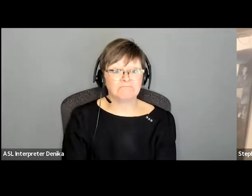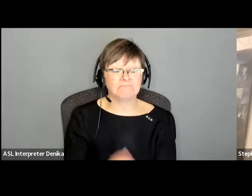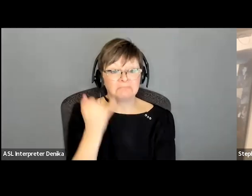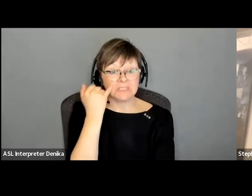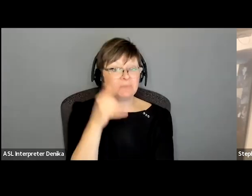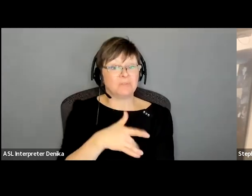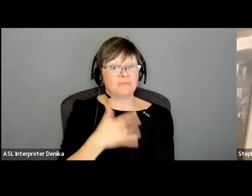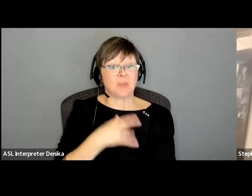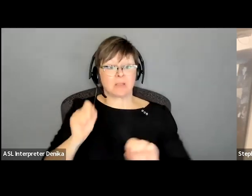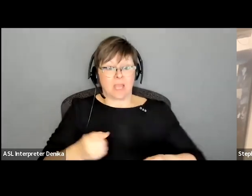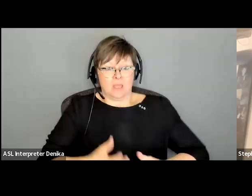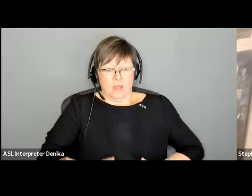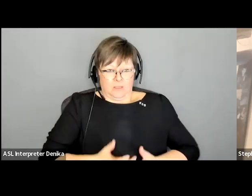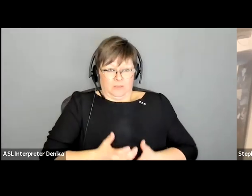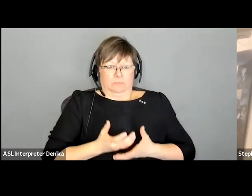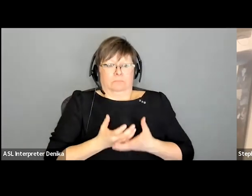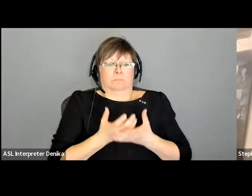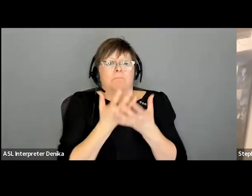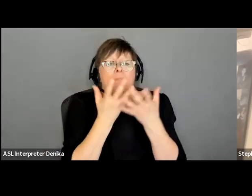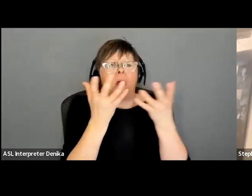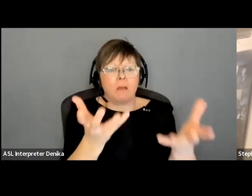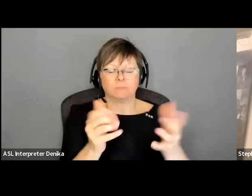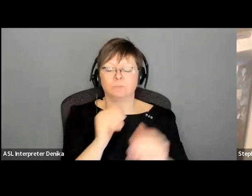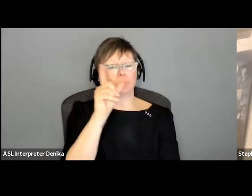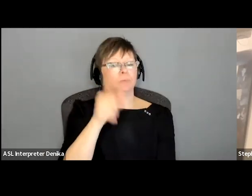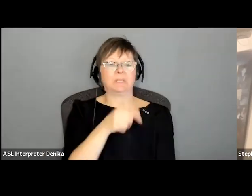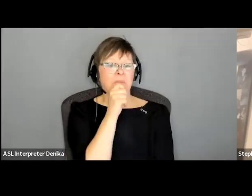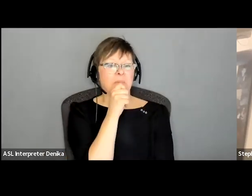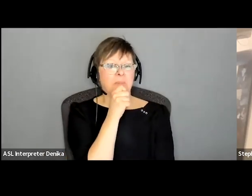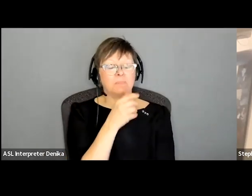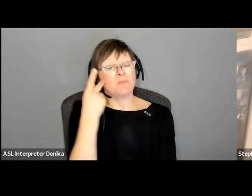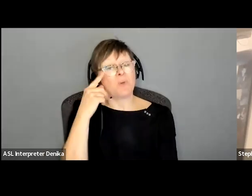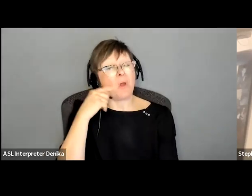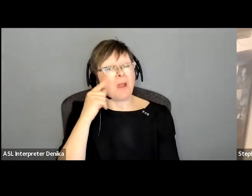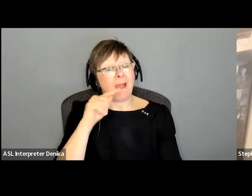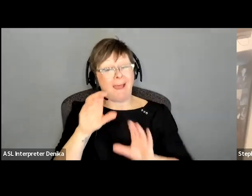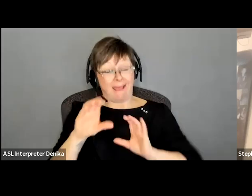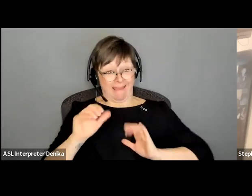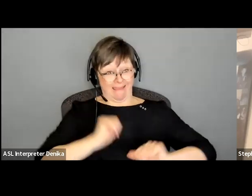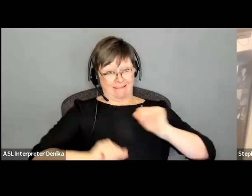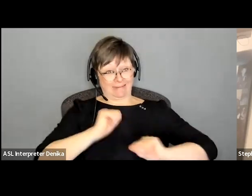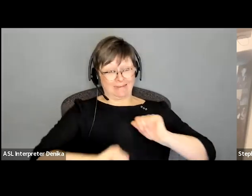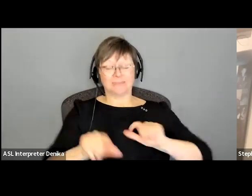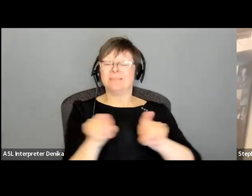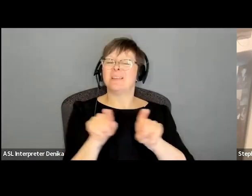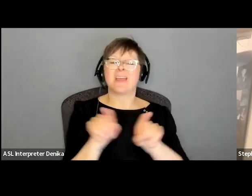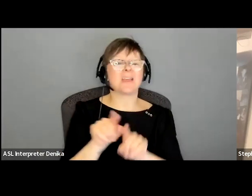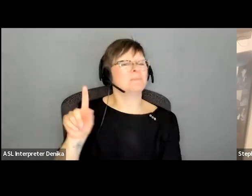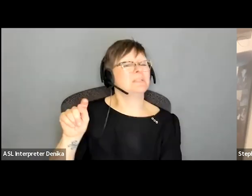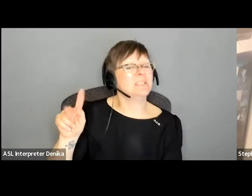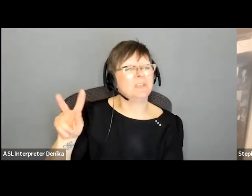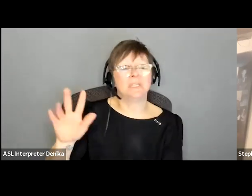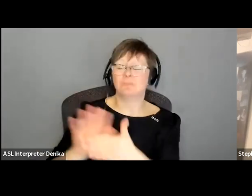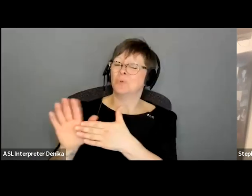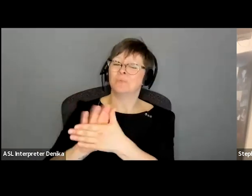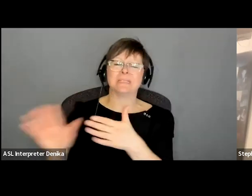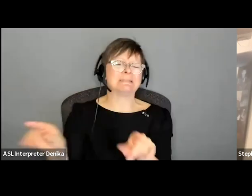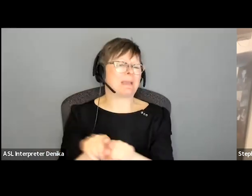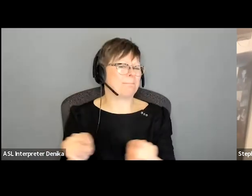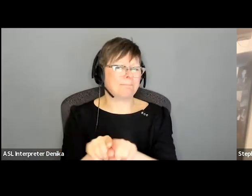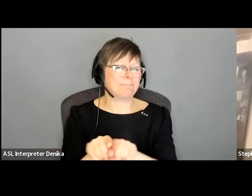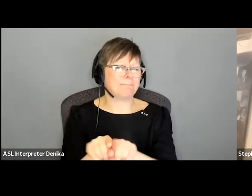um in terms of the acting i would do it exactly the same way as you would for tv and film you want you want